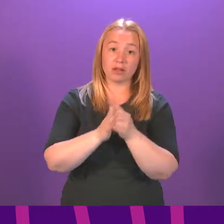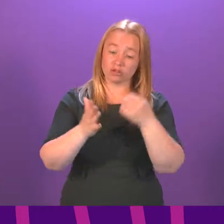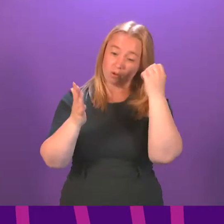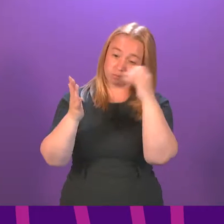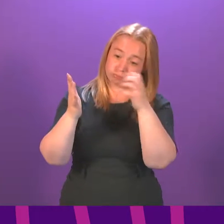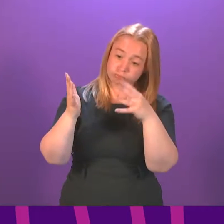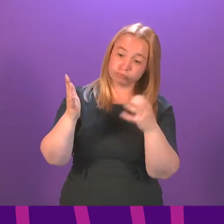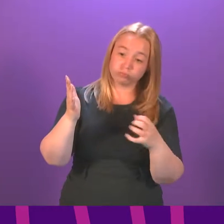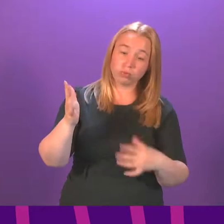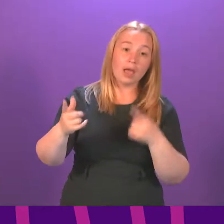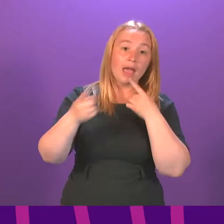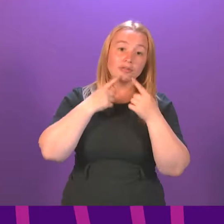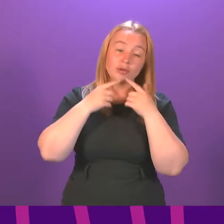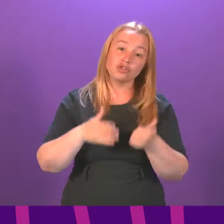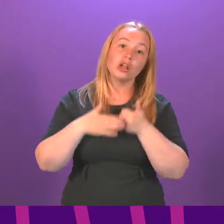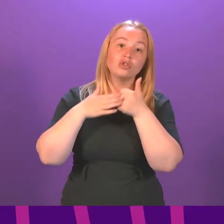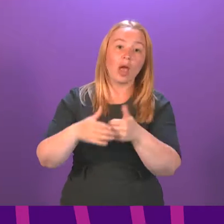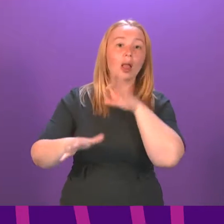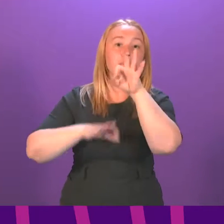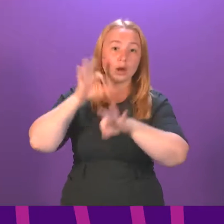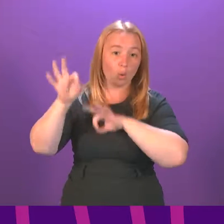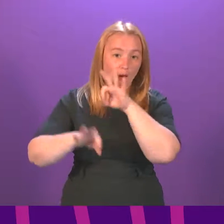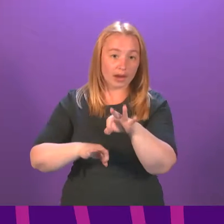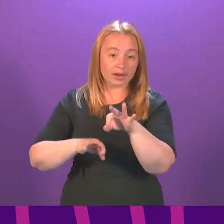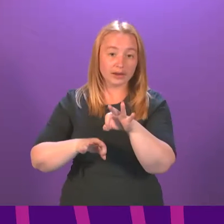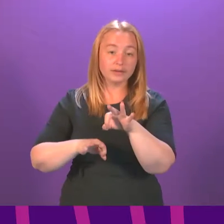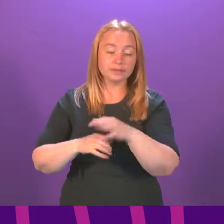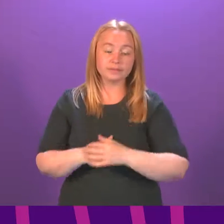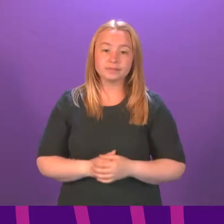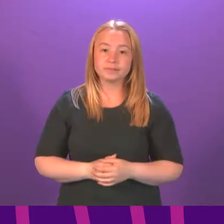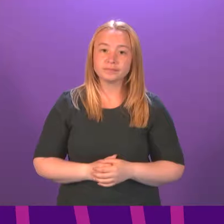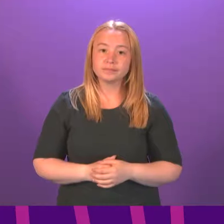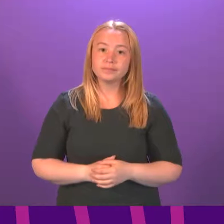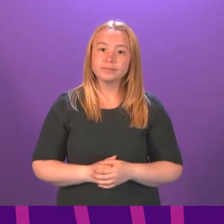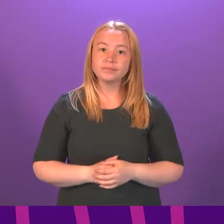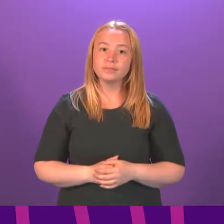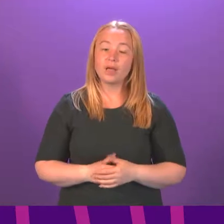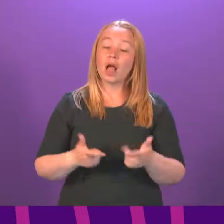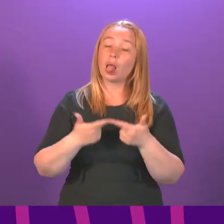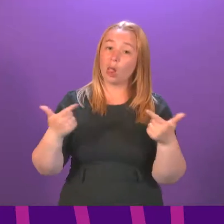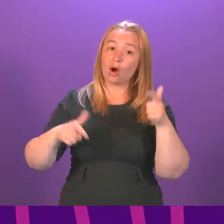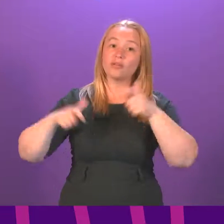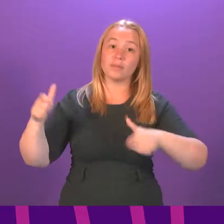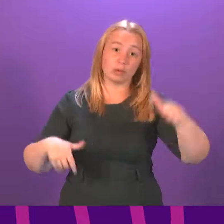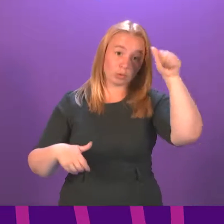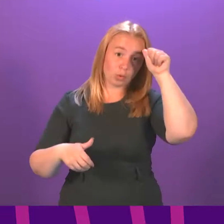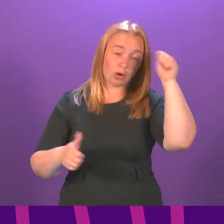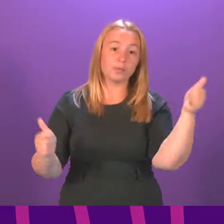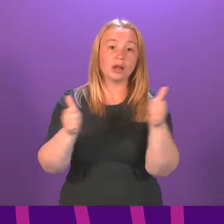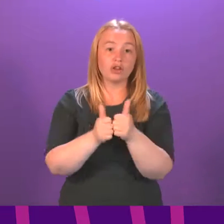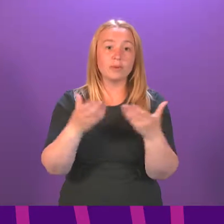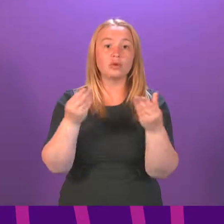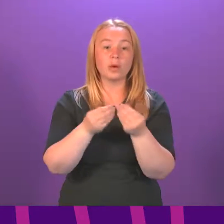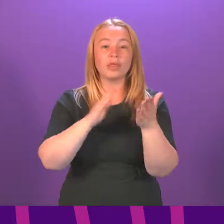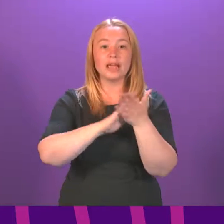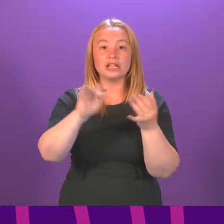information to aid the parliamentary inquiry that has already taken place, as is widely known, agreement was reached with HCC1